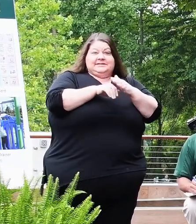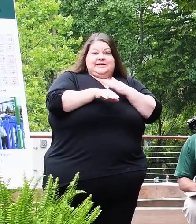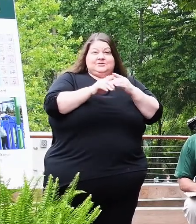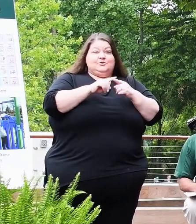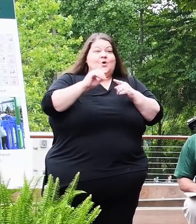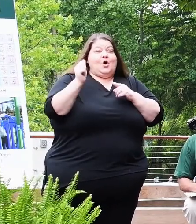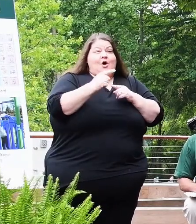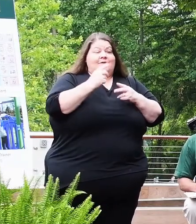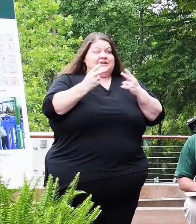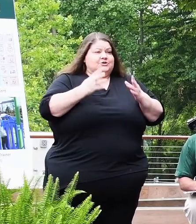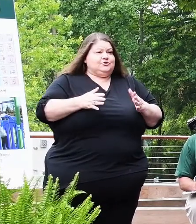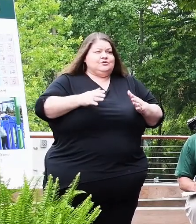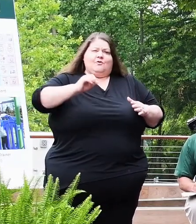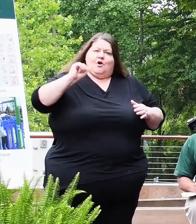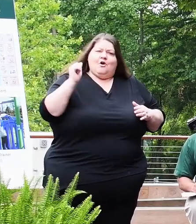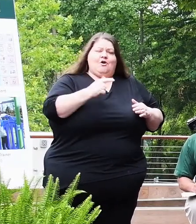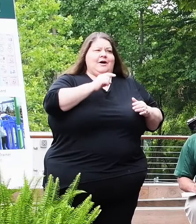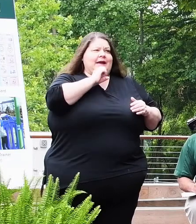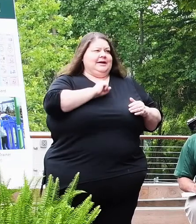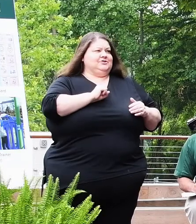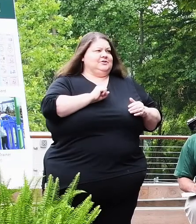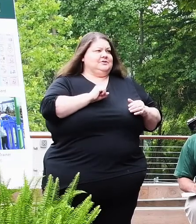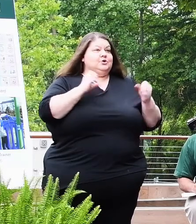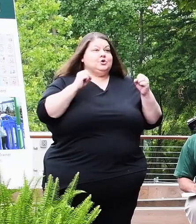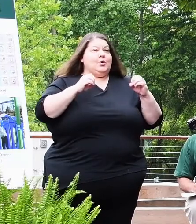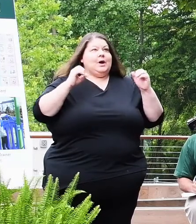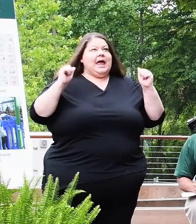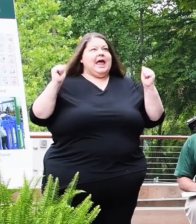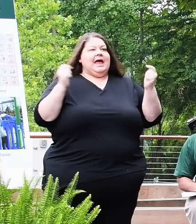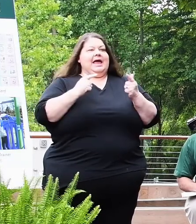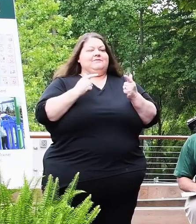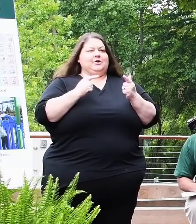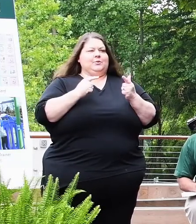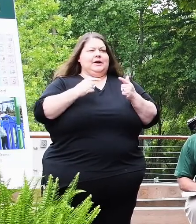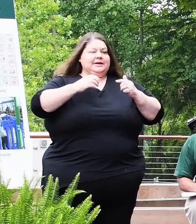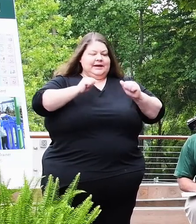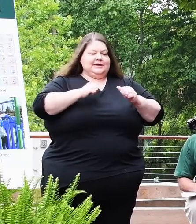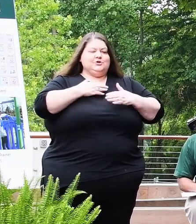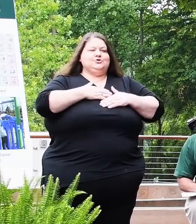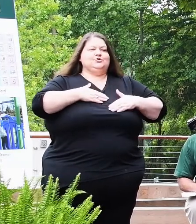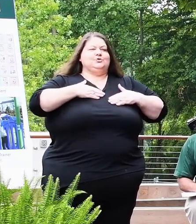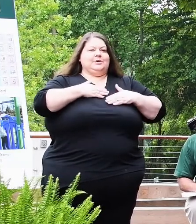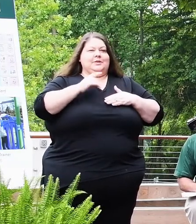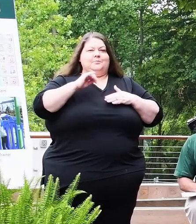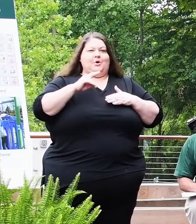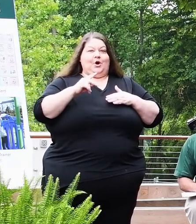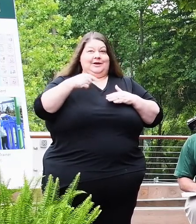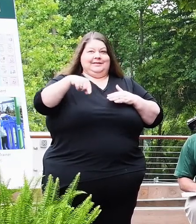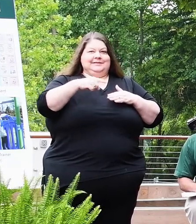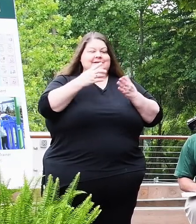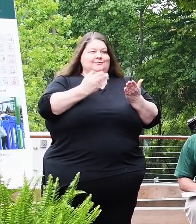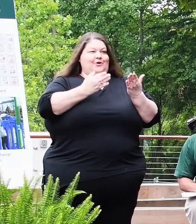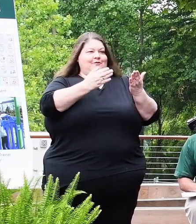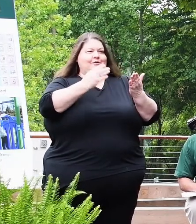abilities so that everyone can truly enjoy all that our park has to offer for years to come.